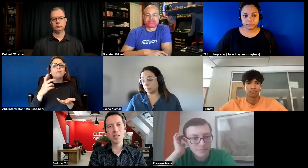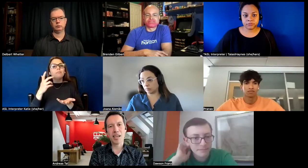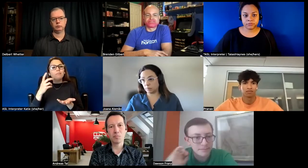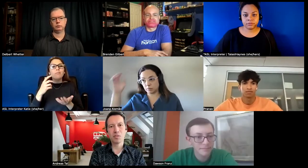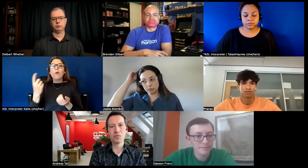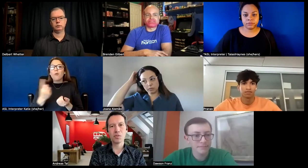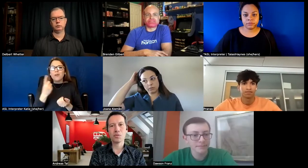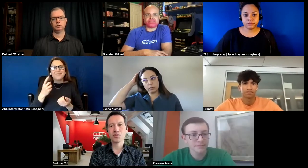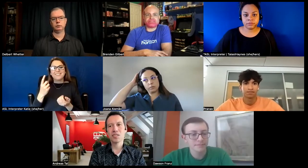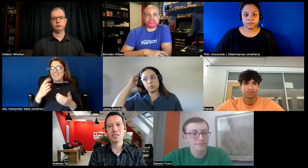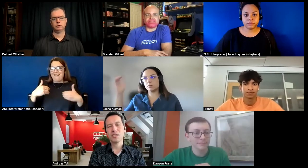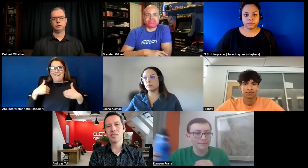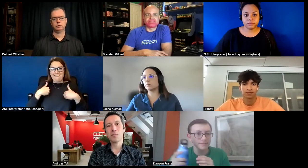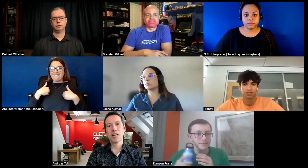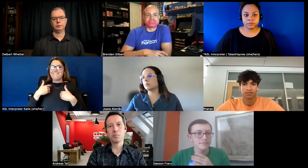expert involved that may help